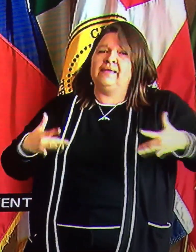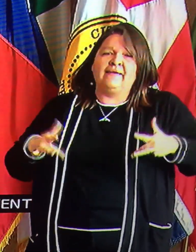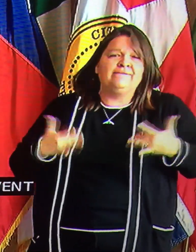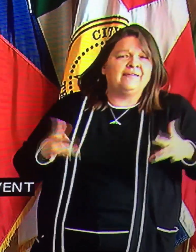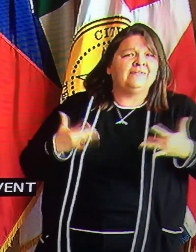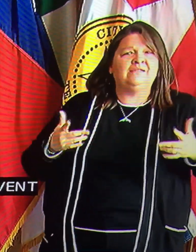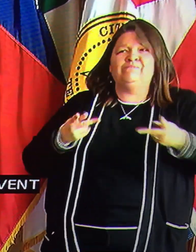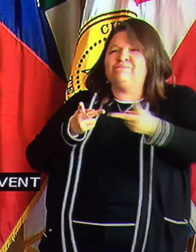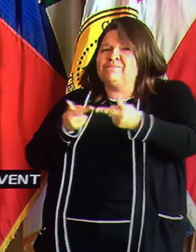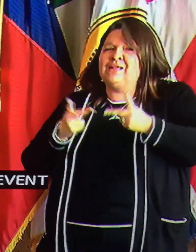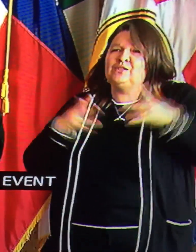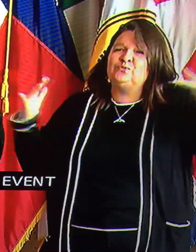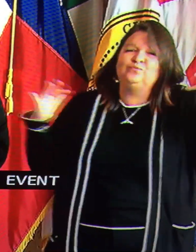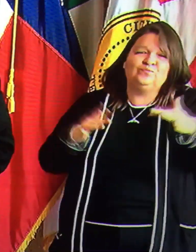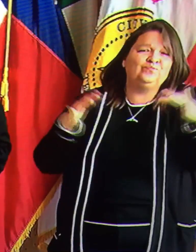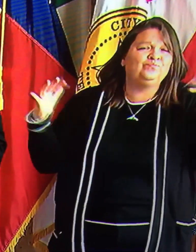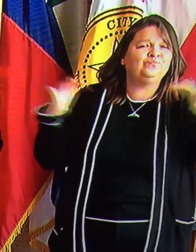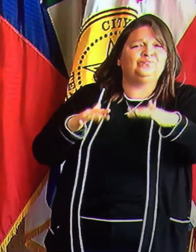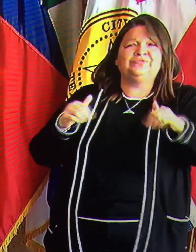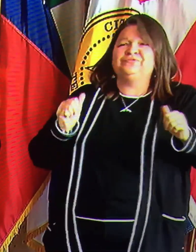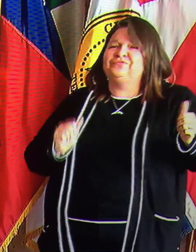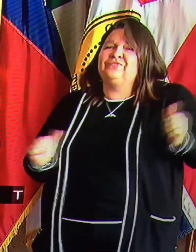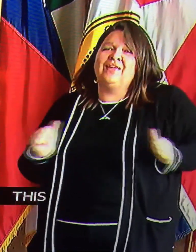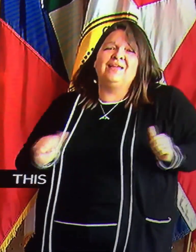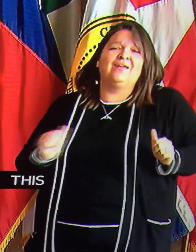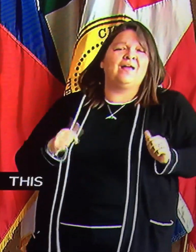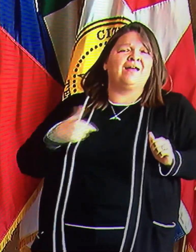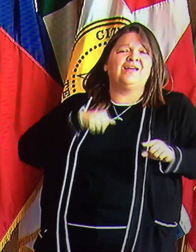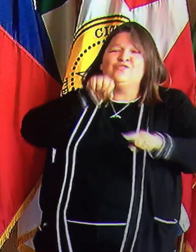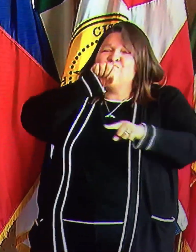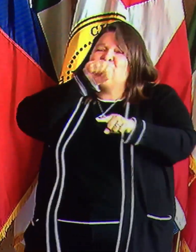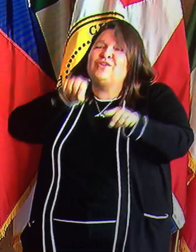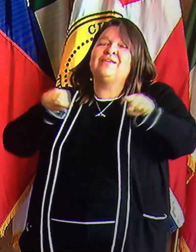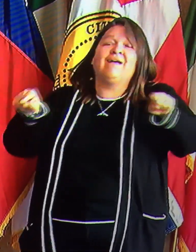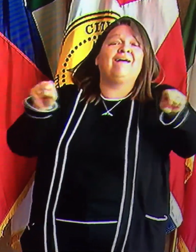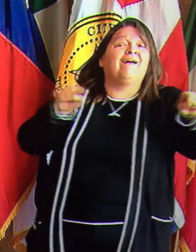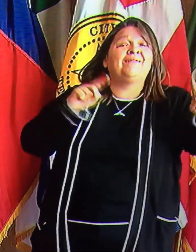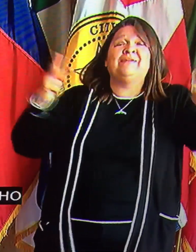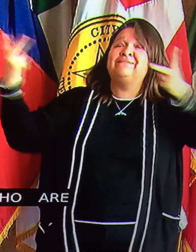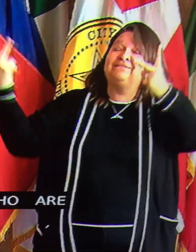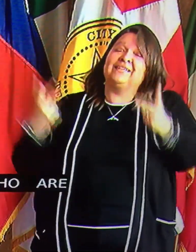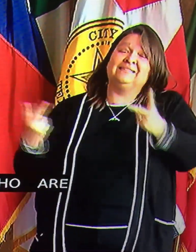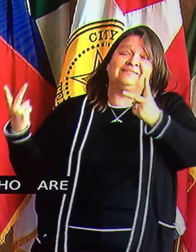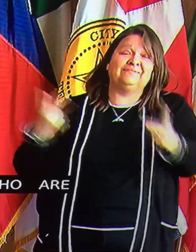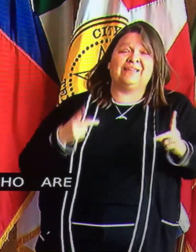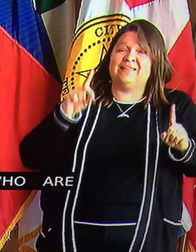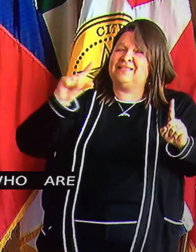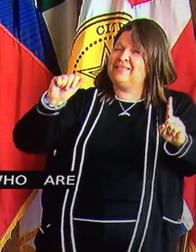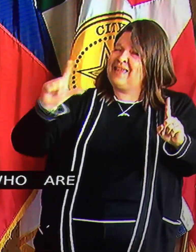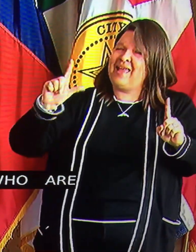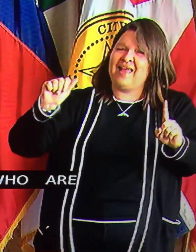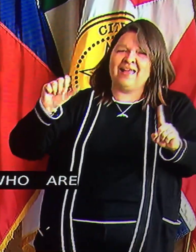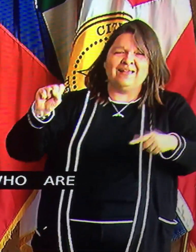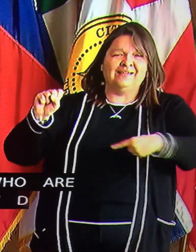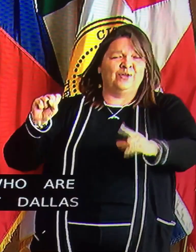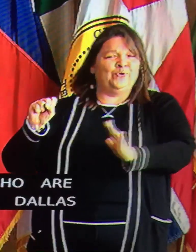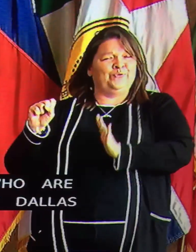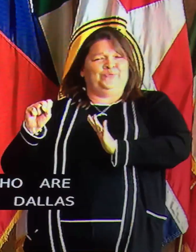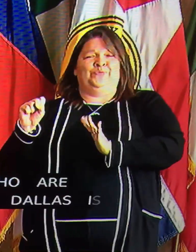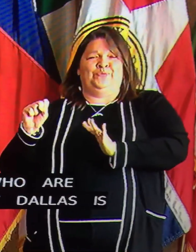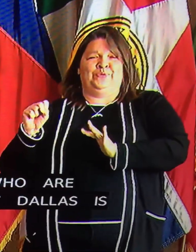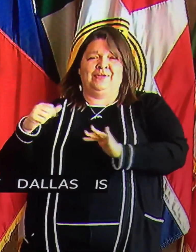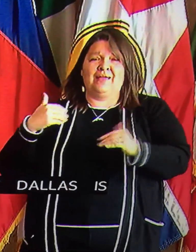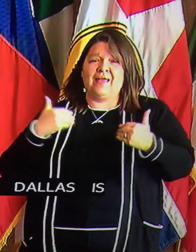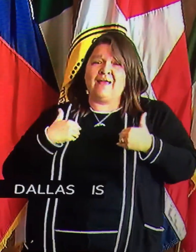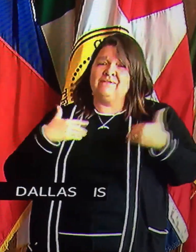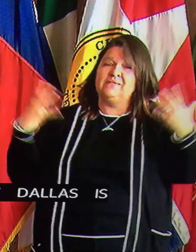options in this city. I love to tell people who are from out of town that Dallas is the reigning Bon Appetit